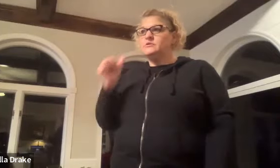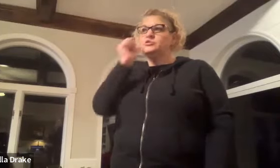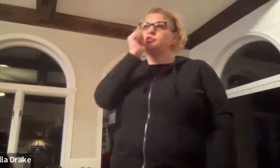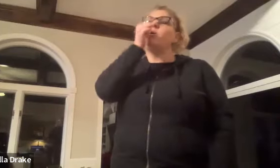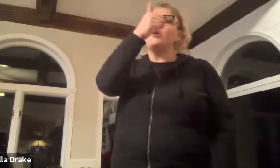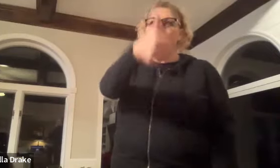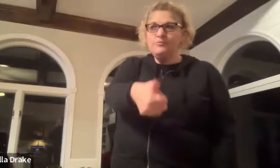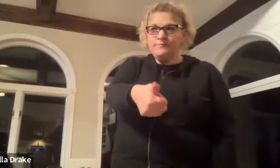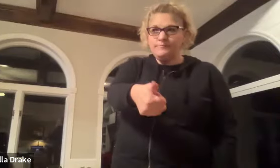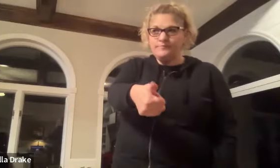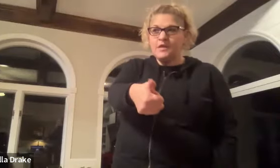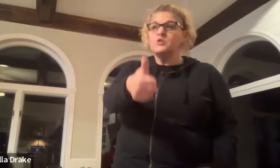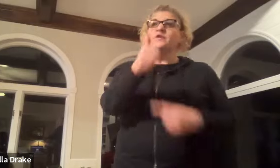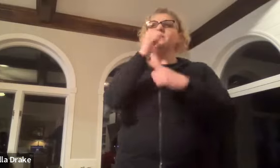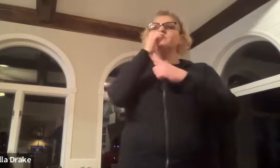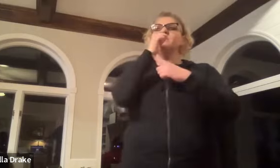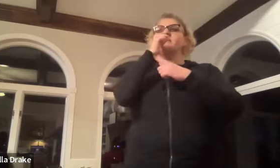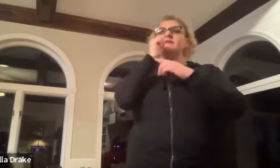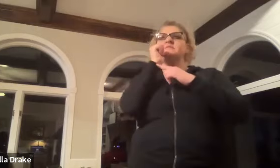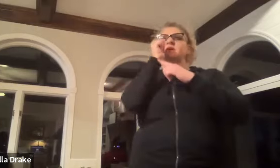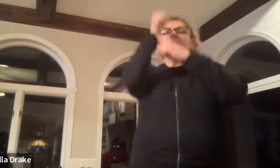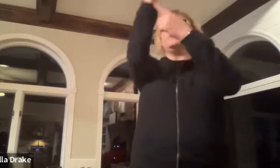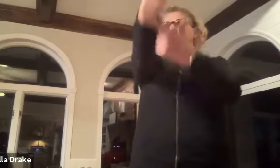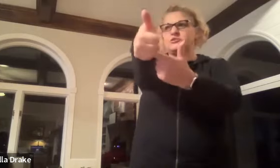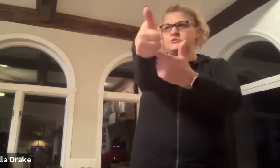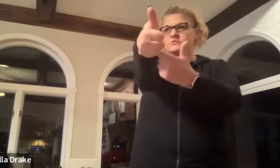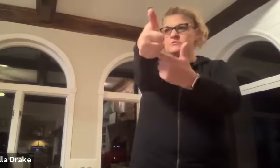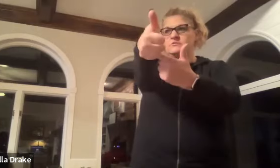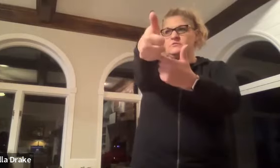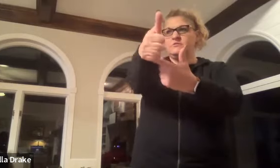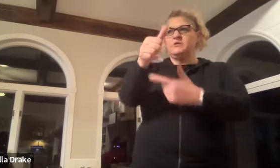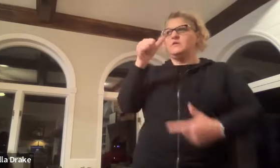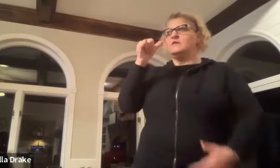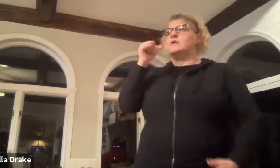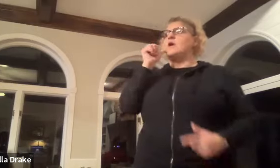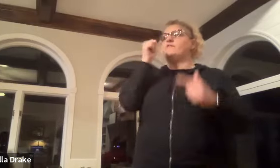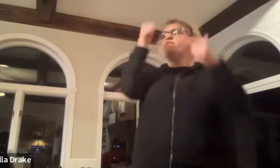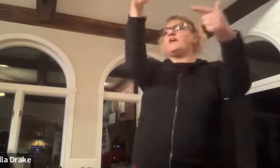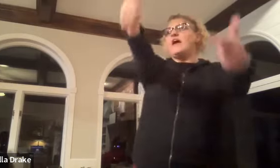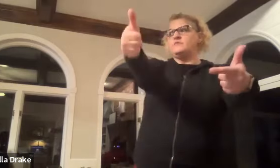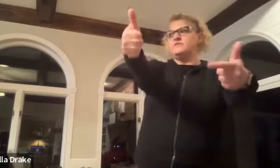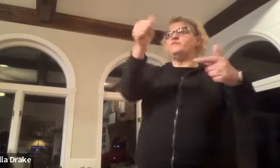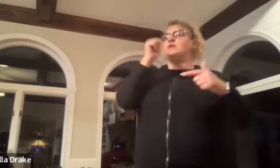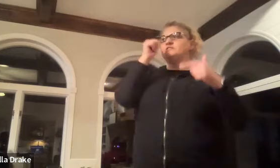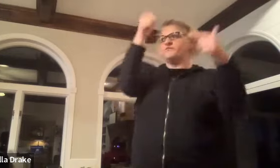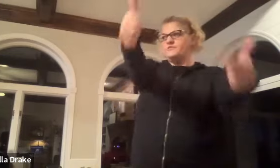tomorrow remember things in the future out present